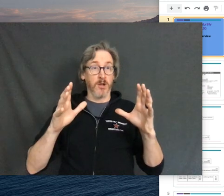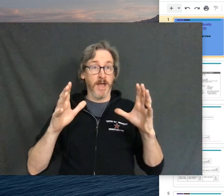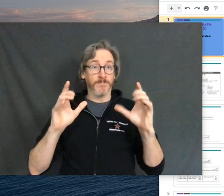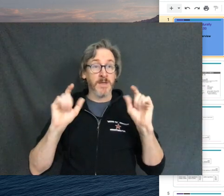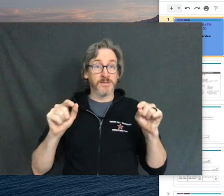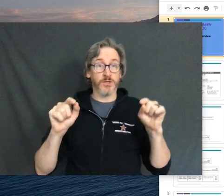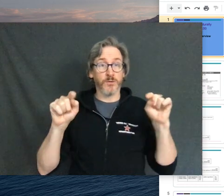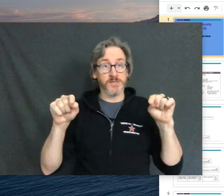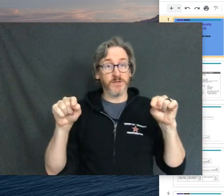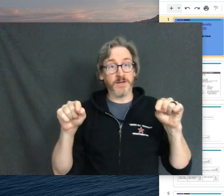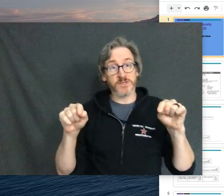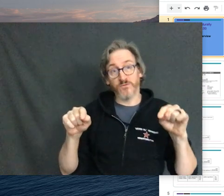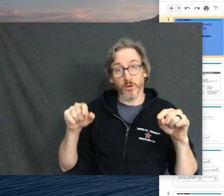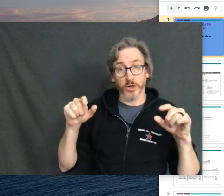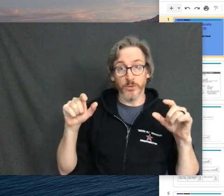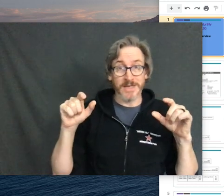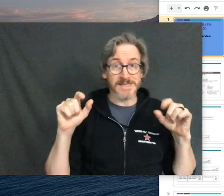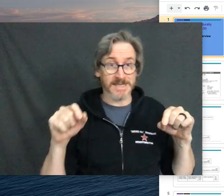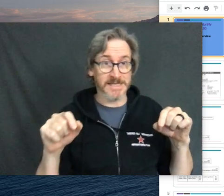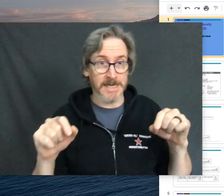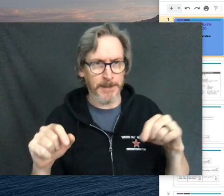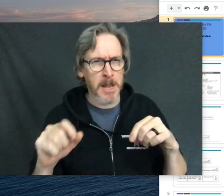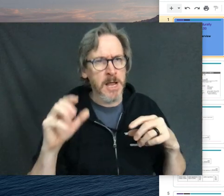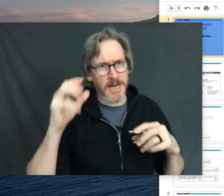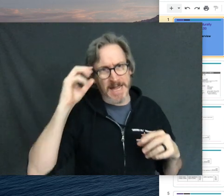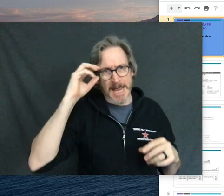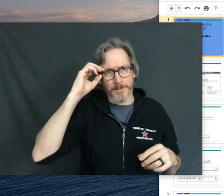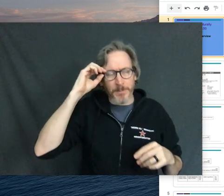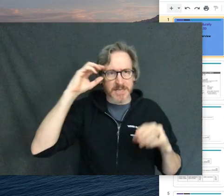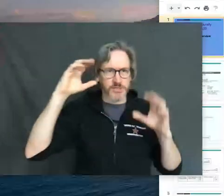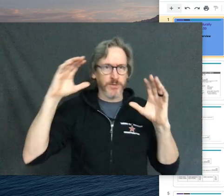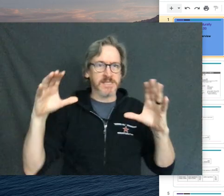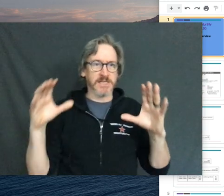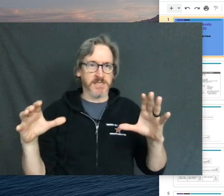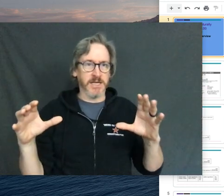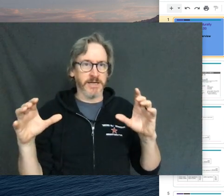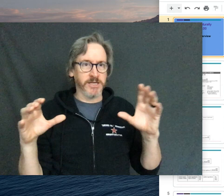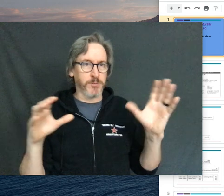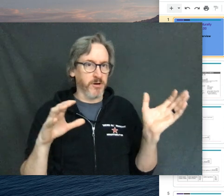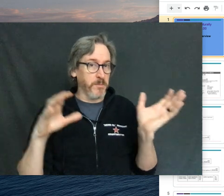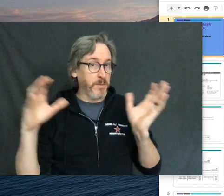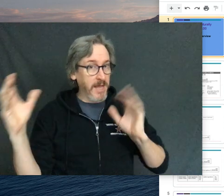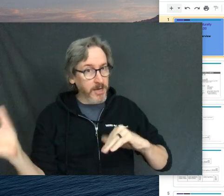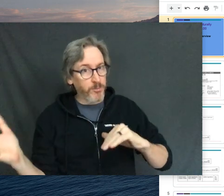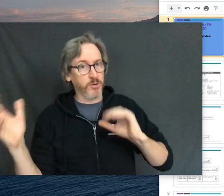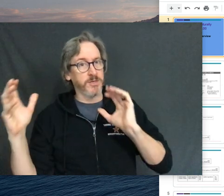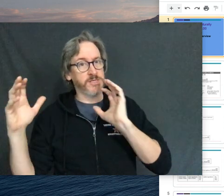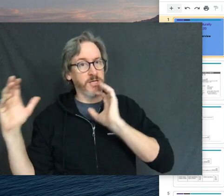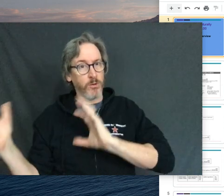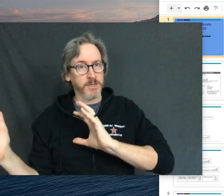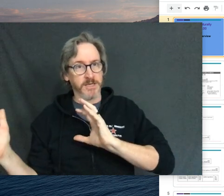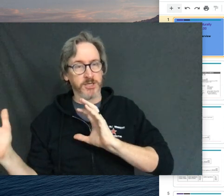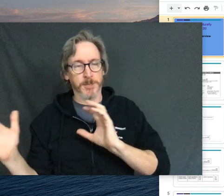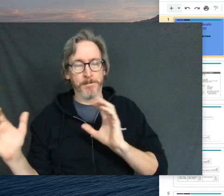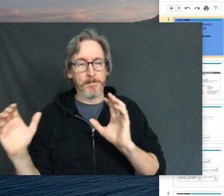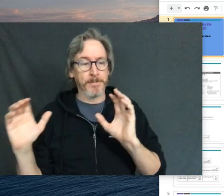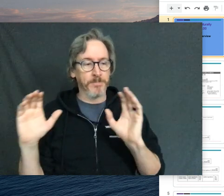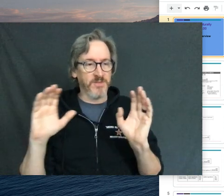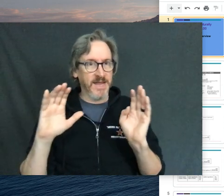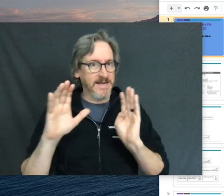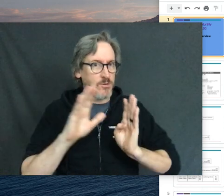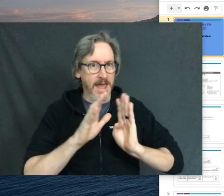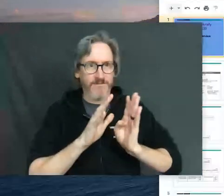Okay, so these are the videos for Unit 16. Again, because Unit 16 is part of the pink book, which is the old edition,